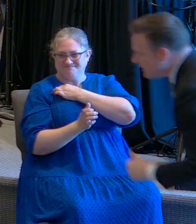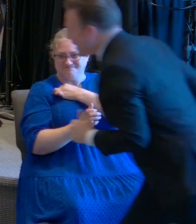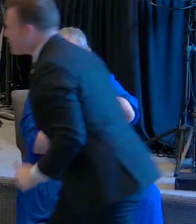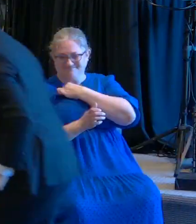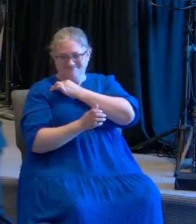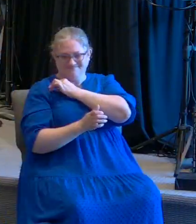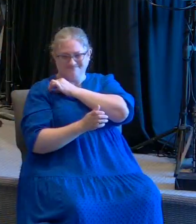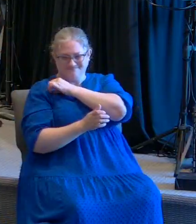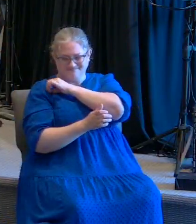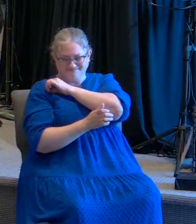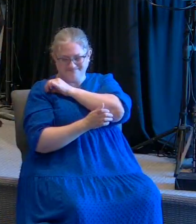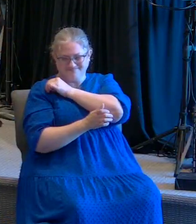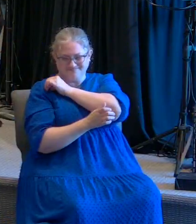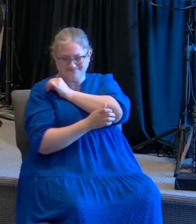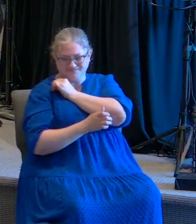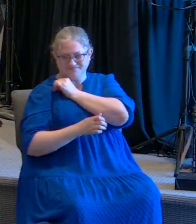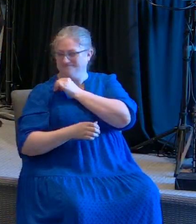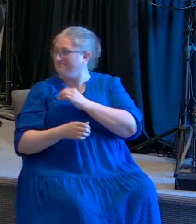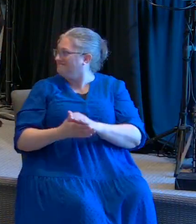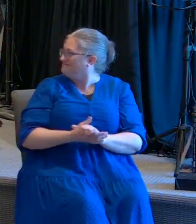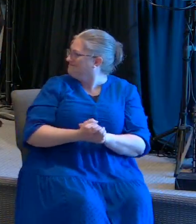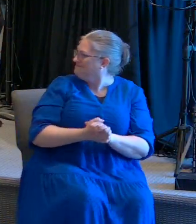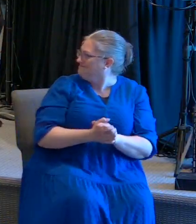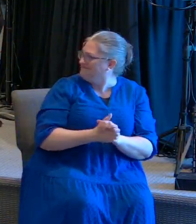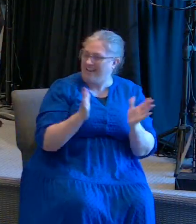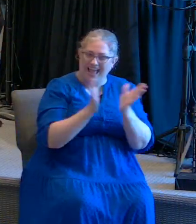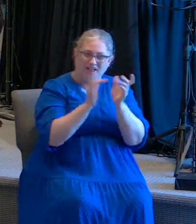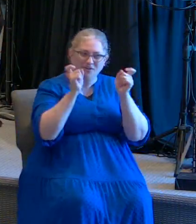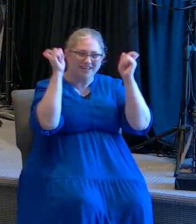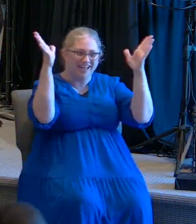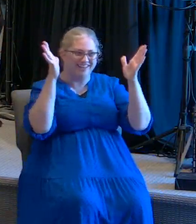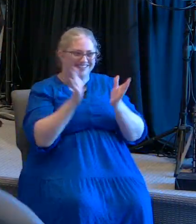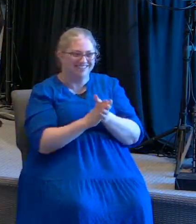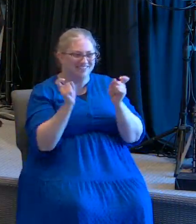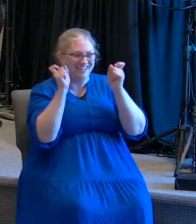Si lo crees que Dios puede hacerlo. Aleluya.